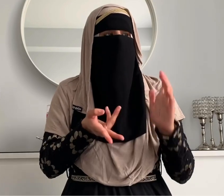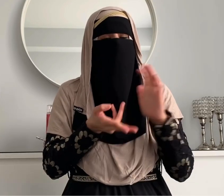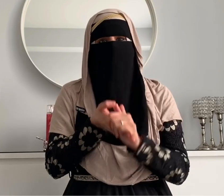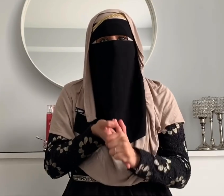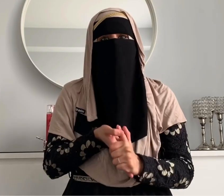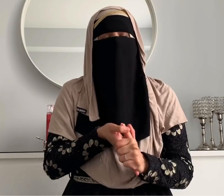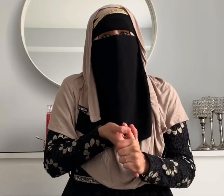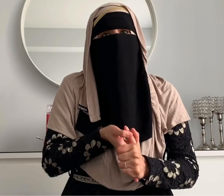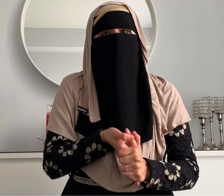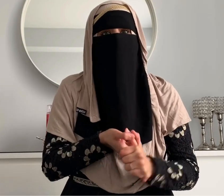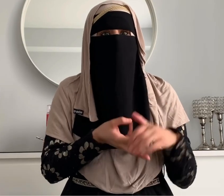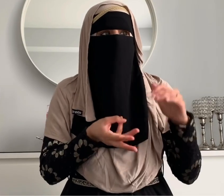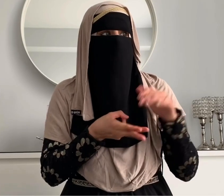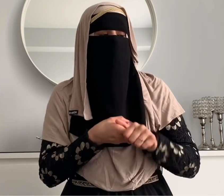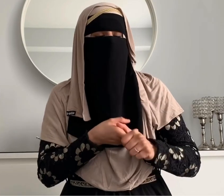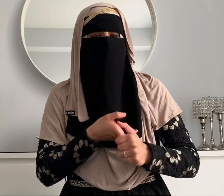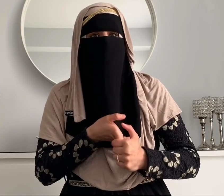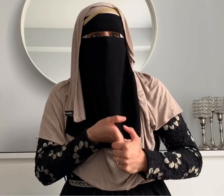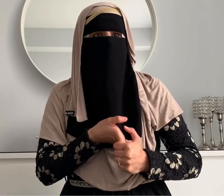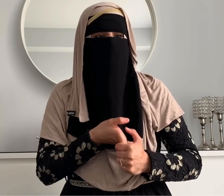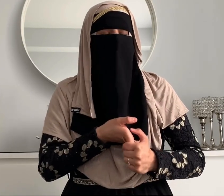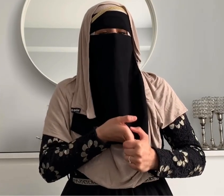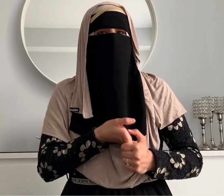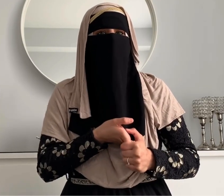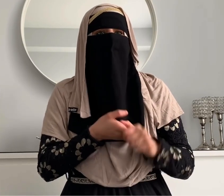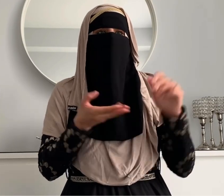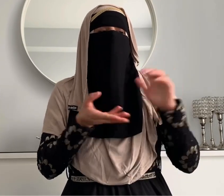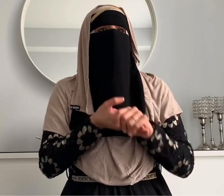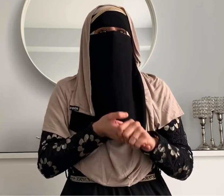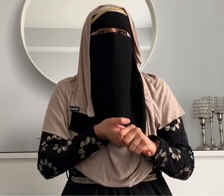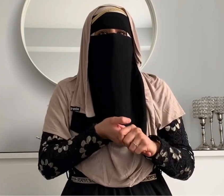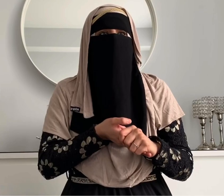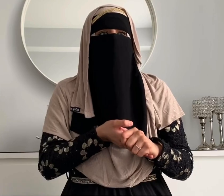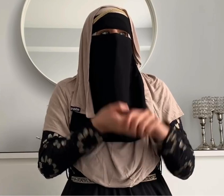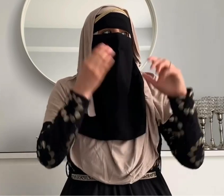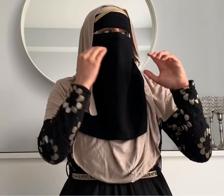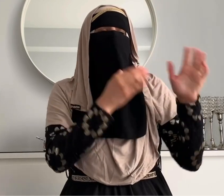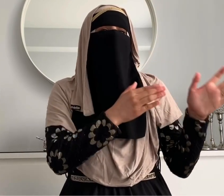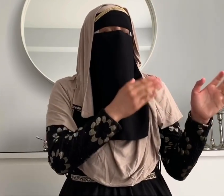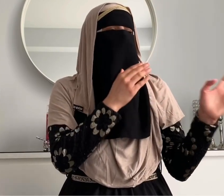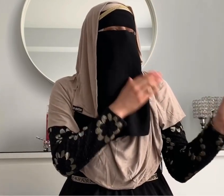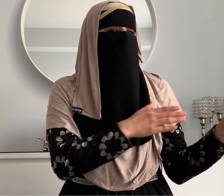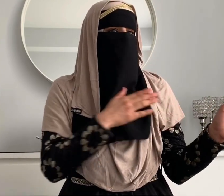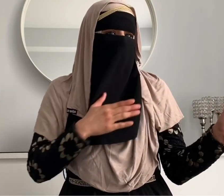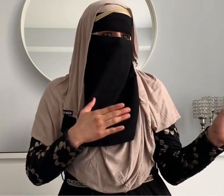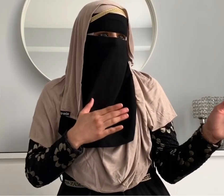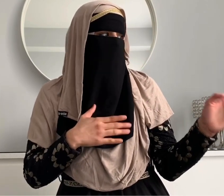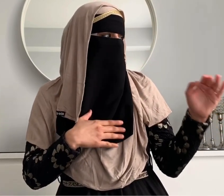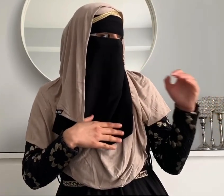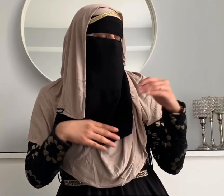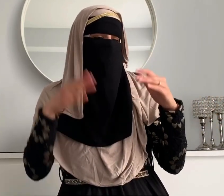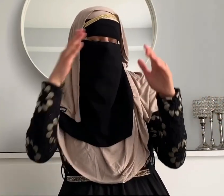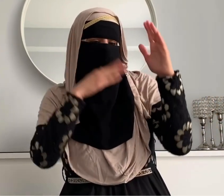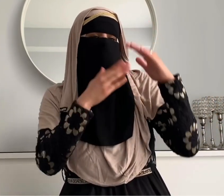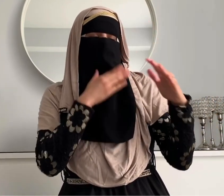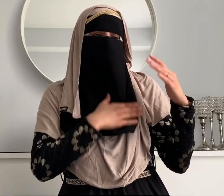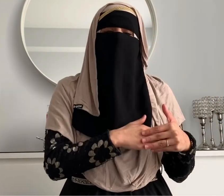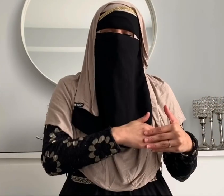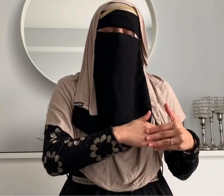i need to get my diaper changed mommy i need to like play or i'm bored or stuff in the beginning it's all crying so there's like different different ways they